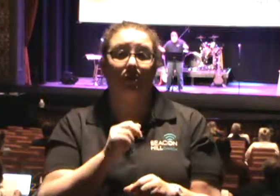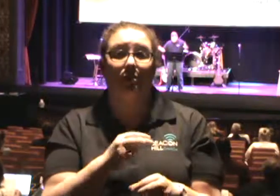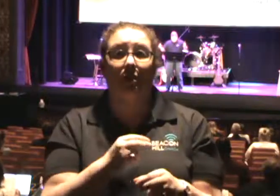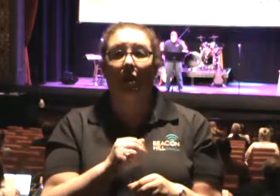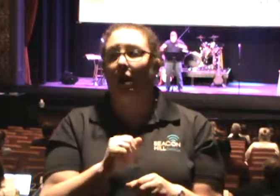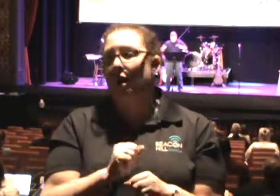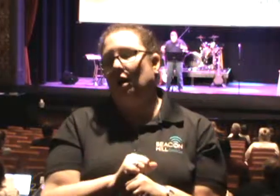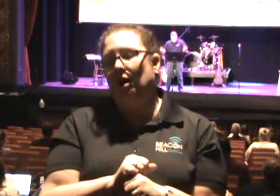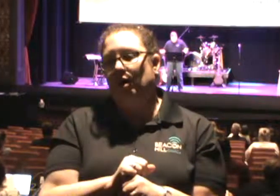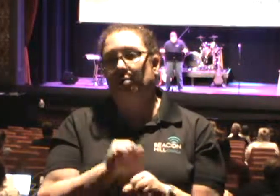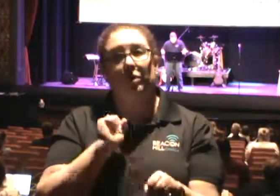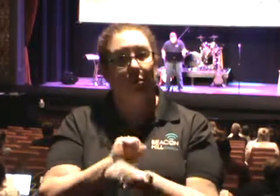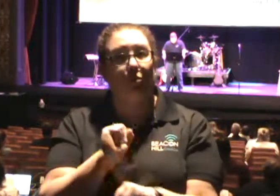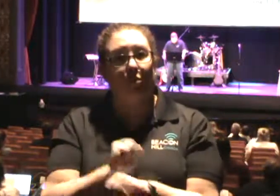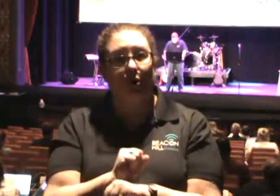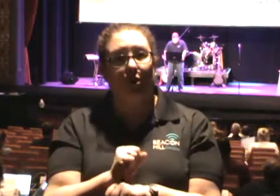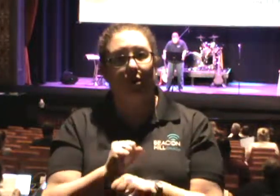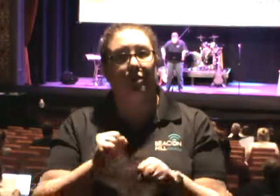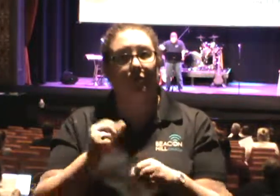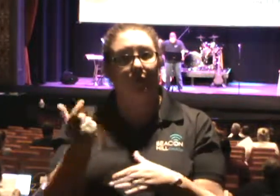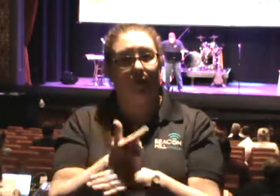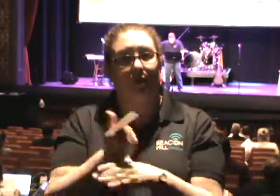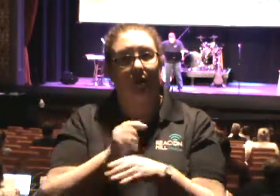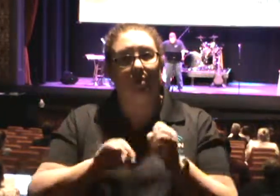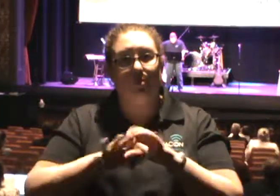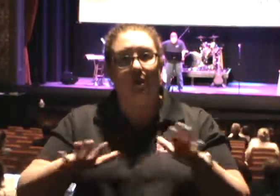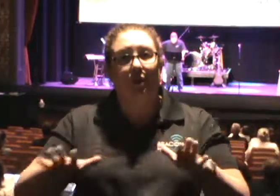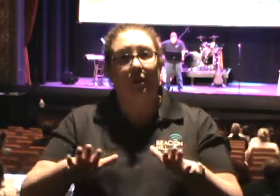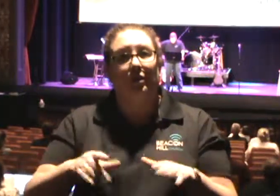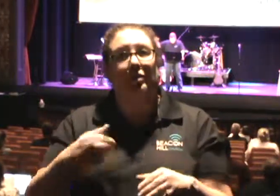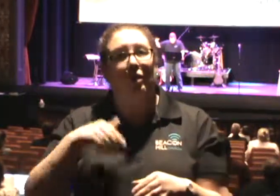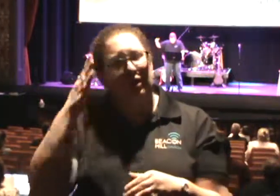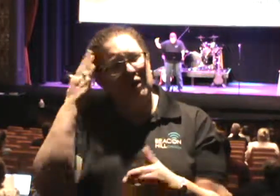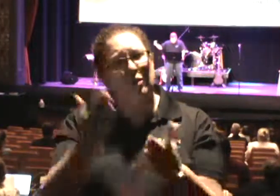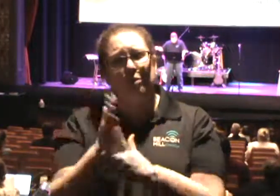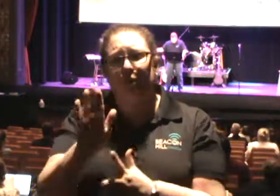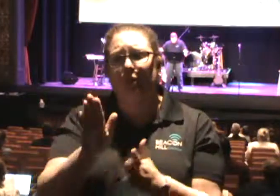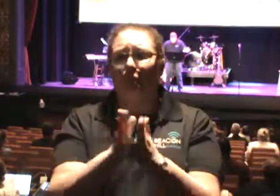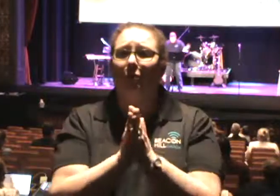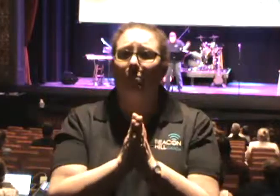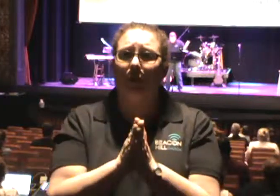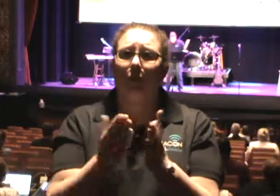through your prayers and the health of the Spirit of Jesus Christ, this will turn out for my deliverance.